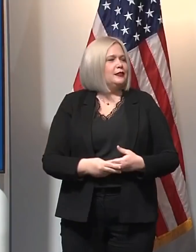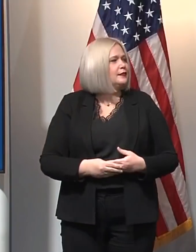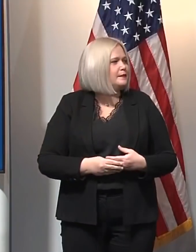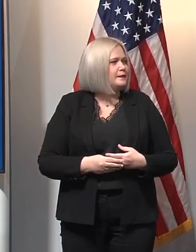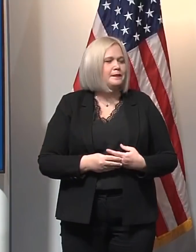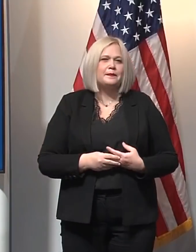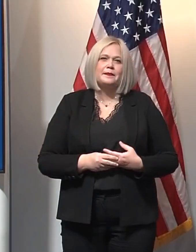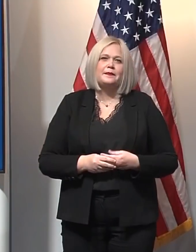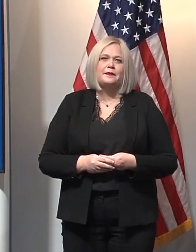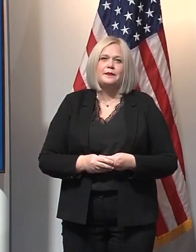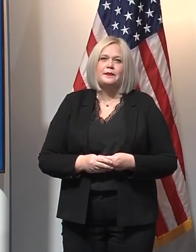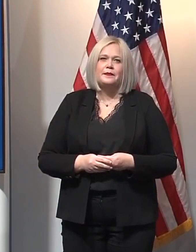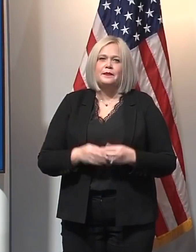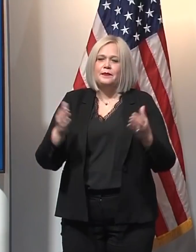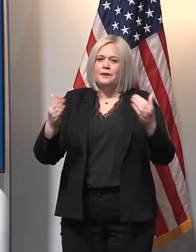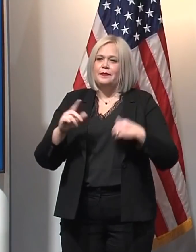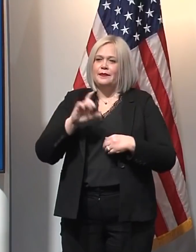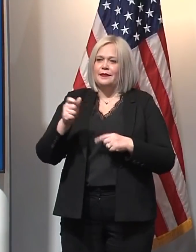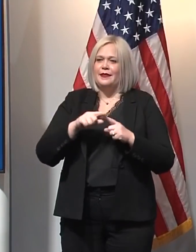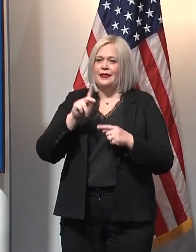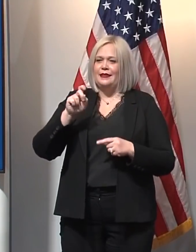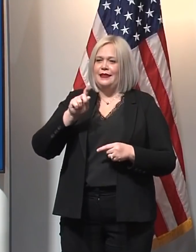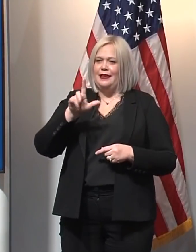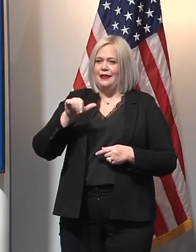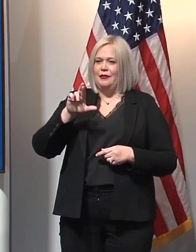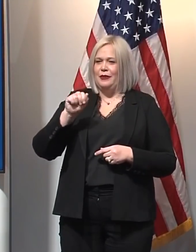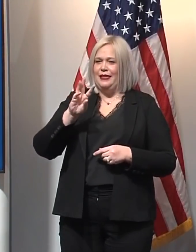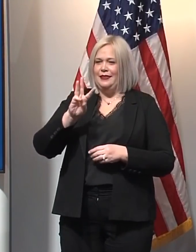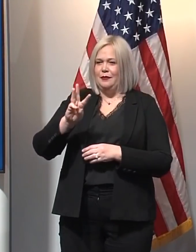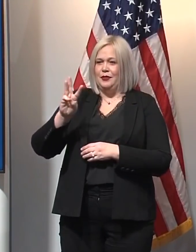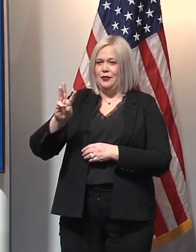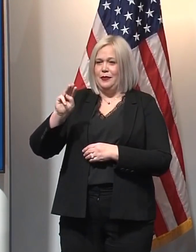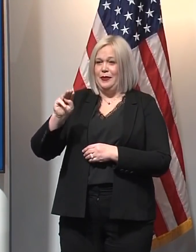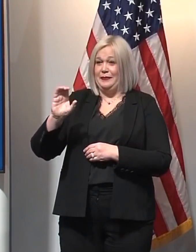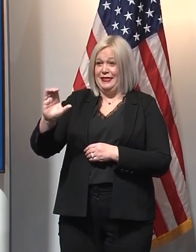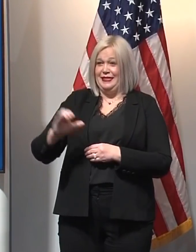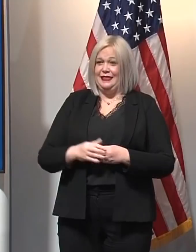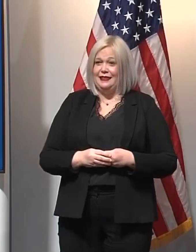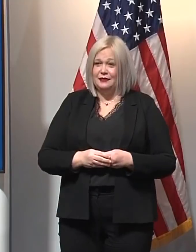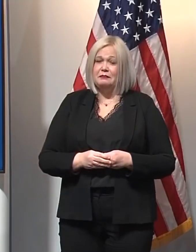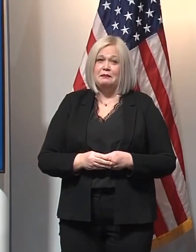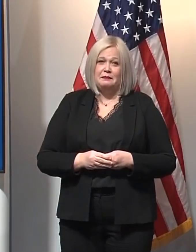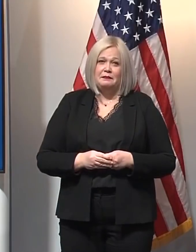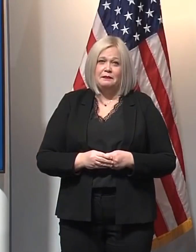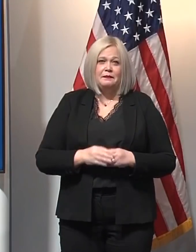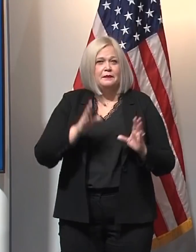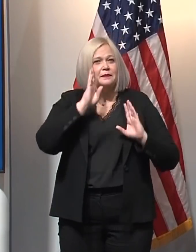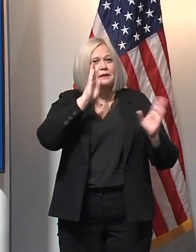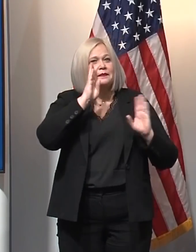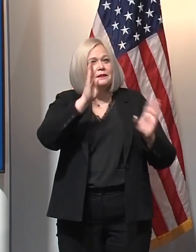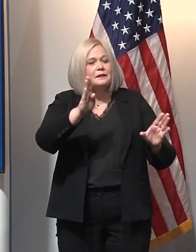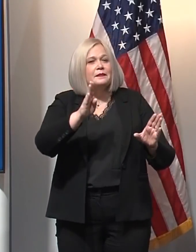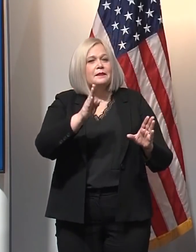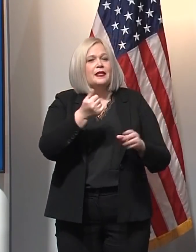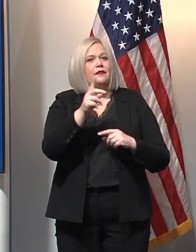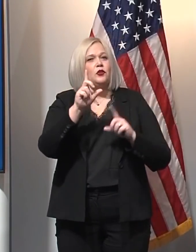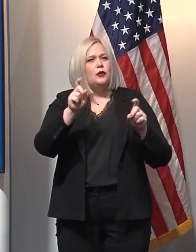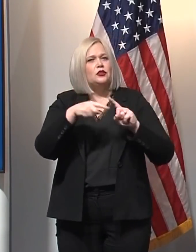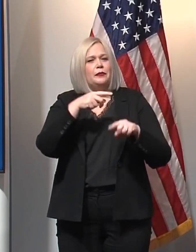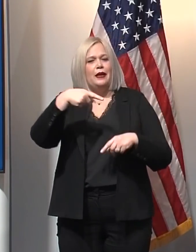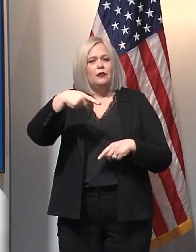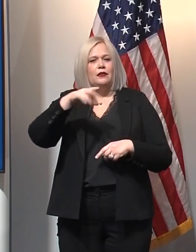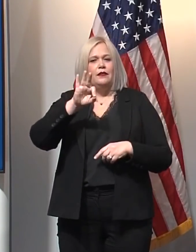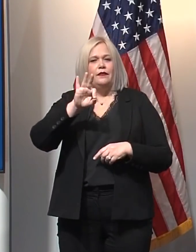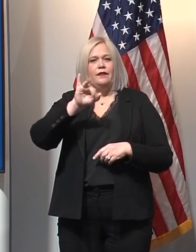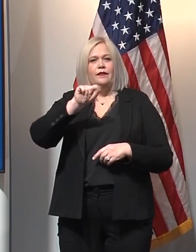Next question will come from Callie Rainey, WWMT. Hi there. Just a couple questions about Pfizer. So